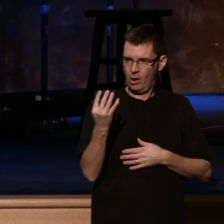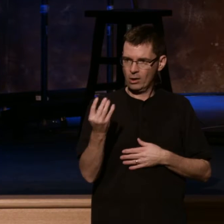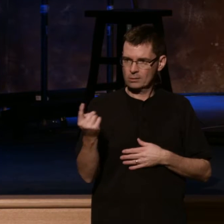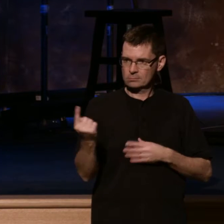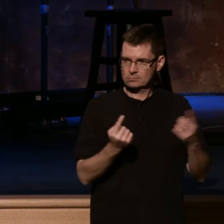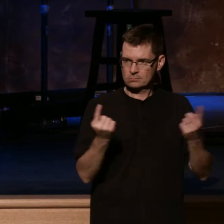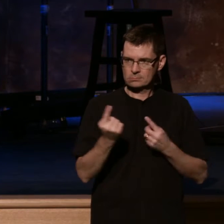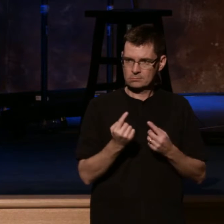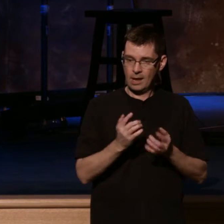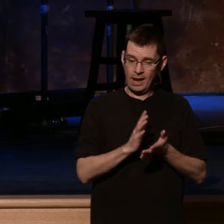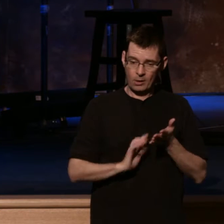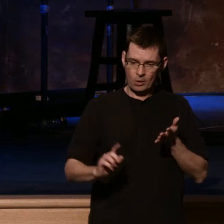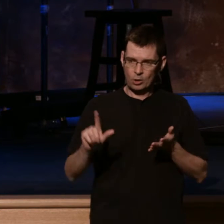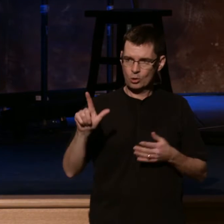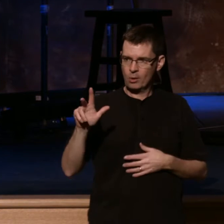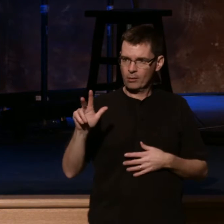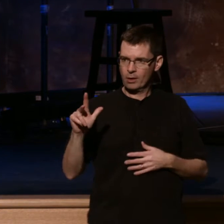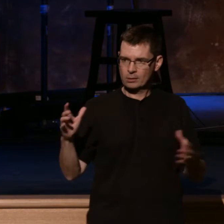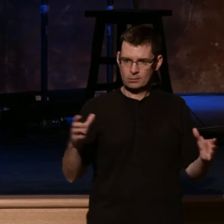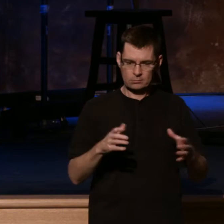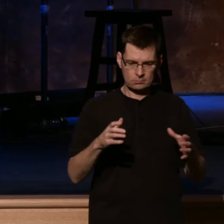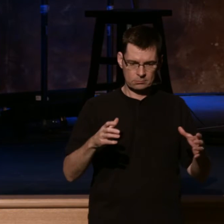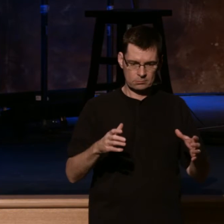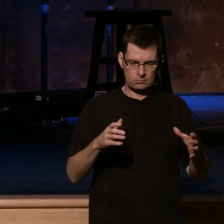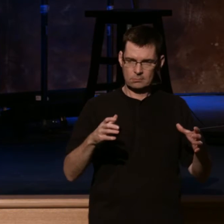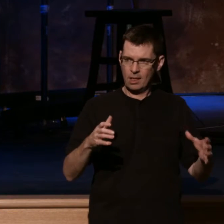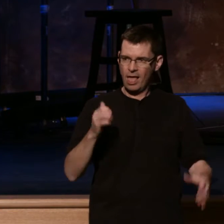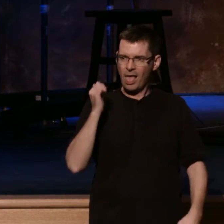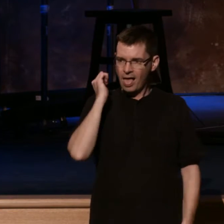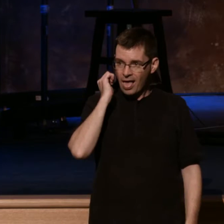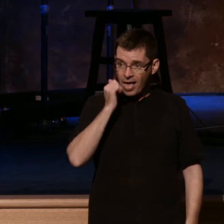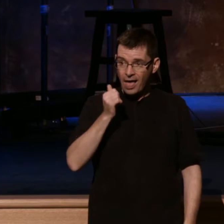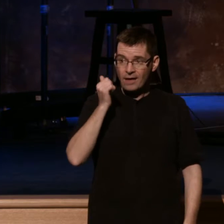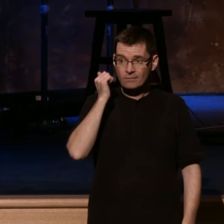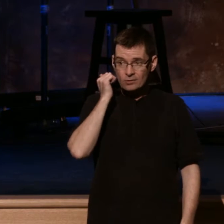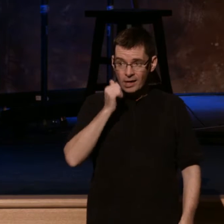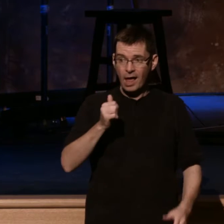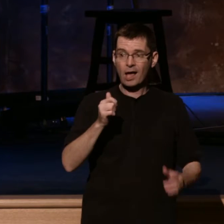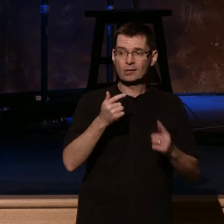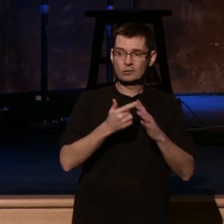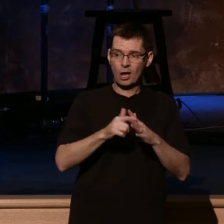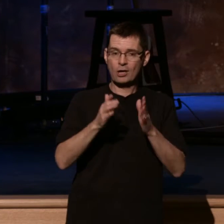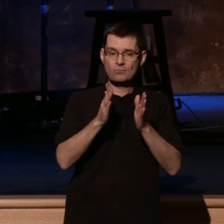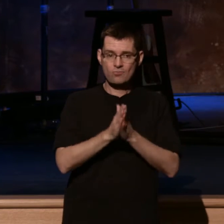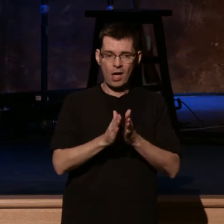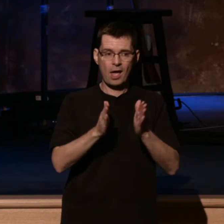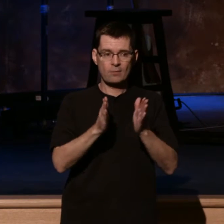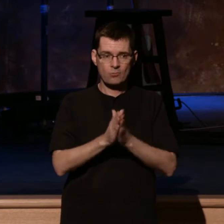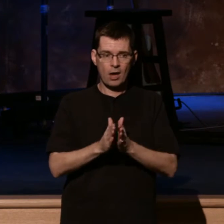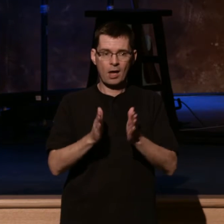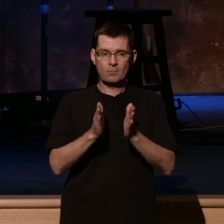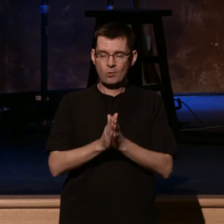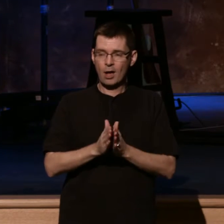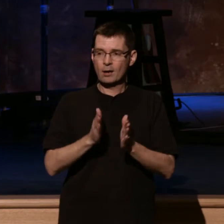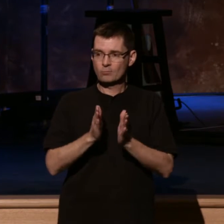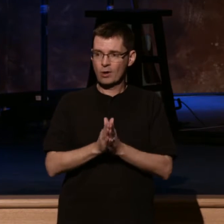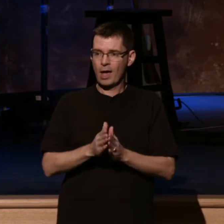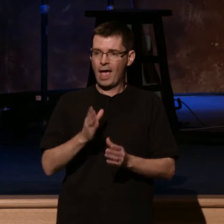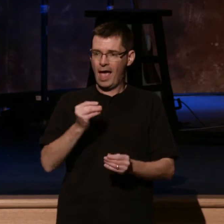next week, there were 23. Soon, every day they were praying. And by late winter, every public hall in New York was filled